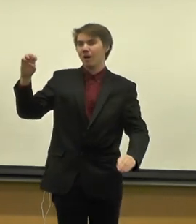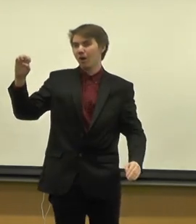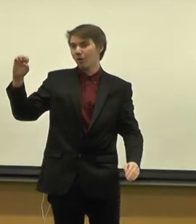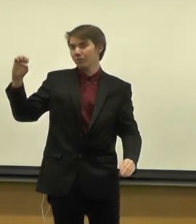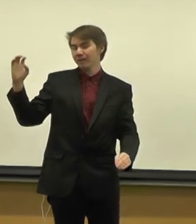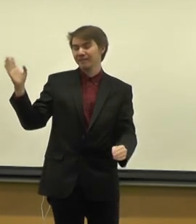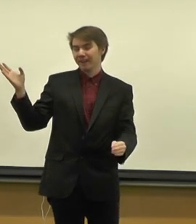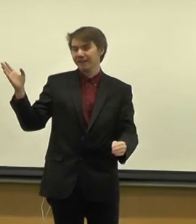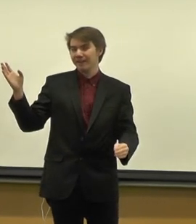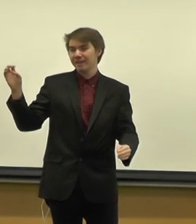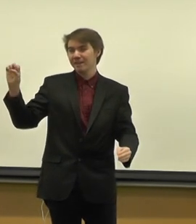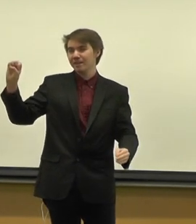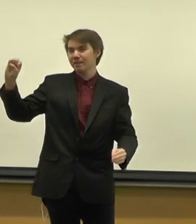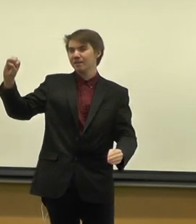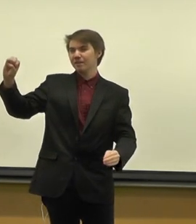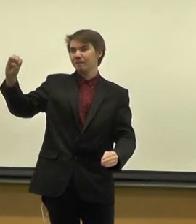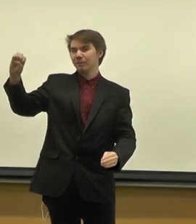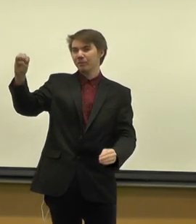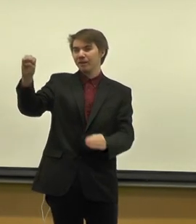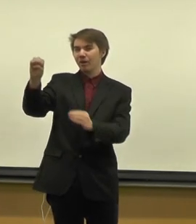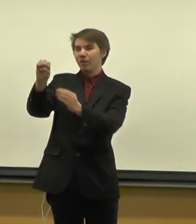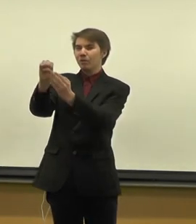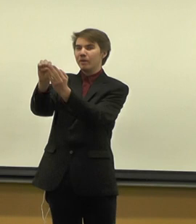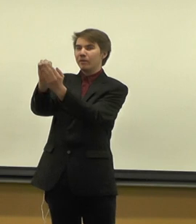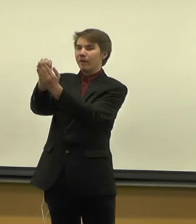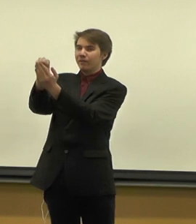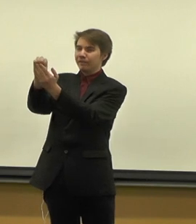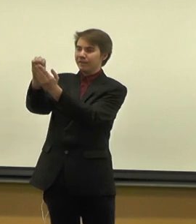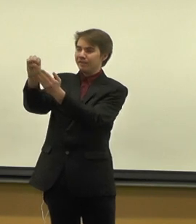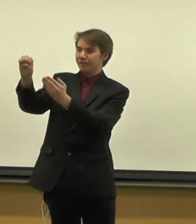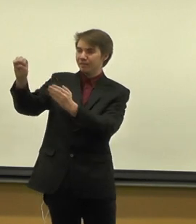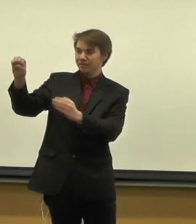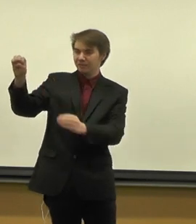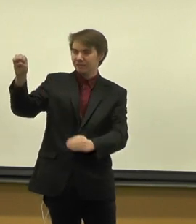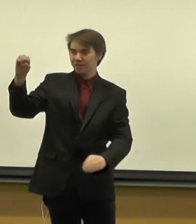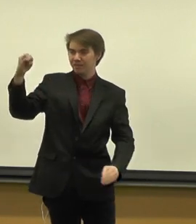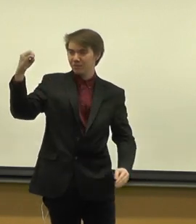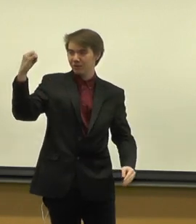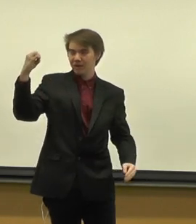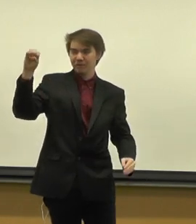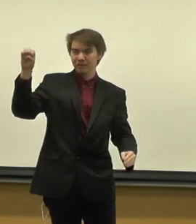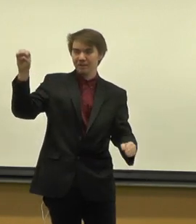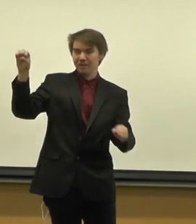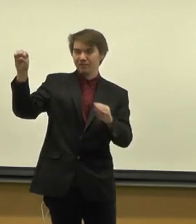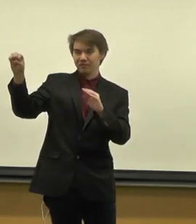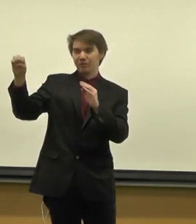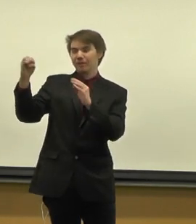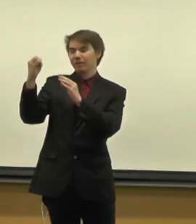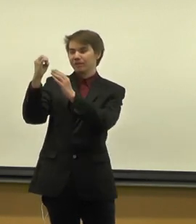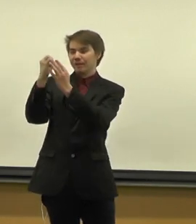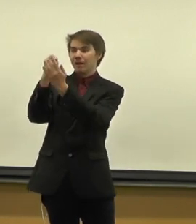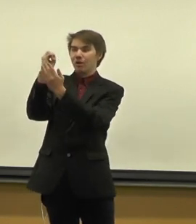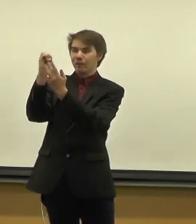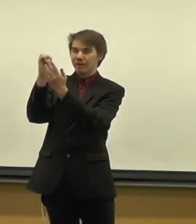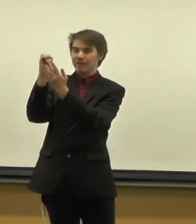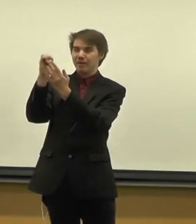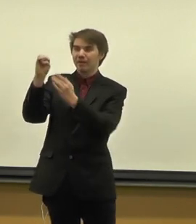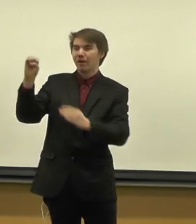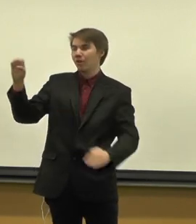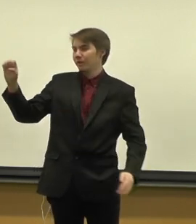O, it's kind of like E but bring it all the way around like this. You can have it just so it looks like an O right here. O